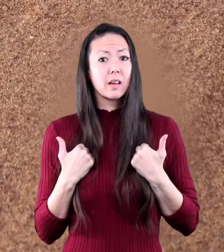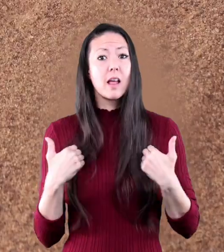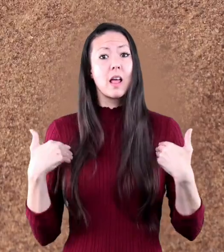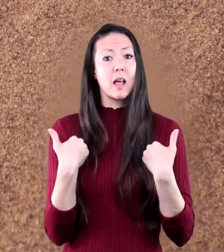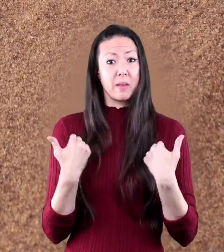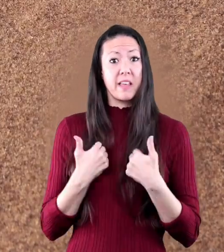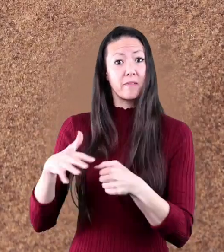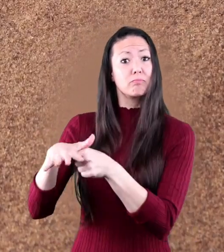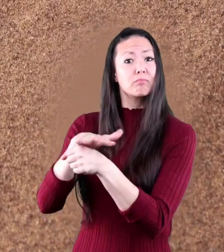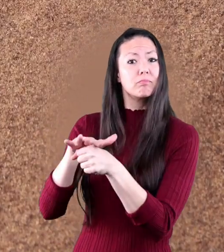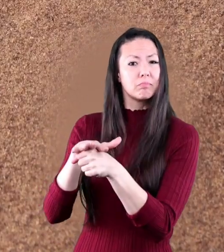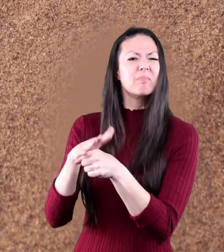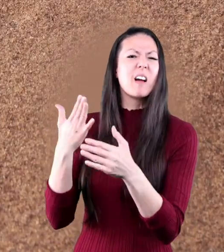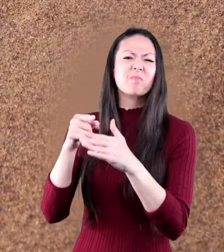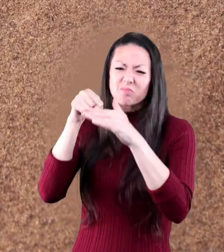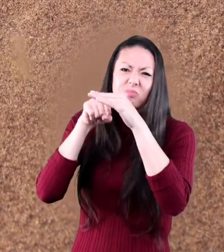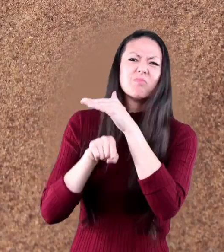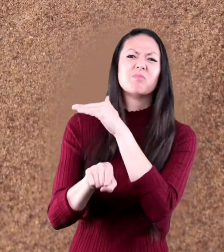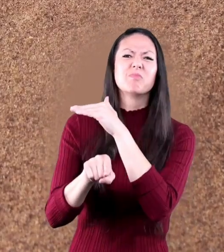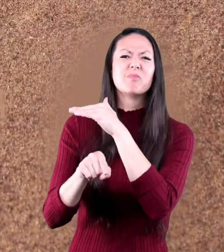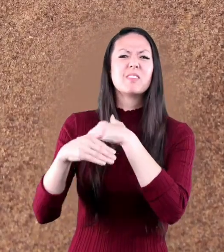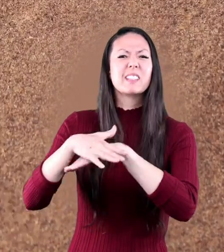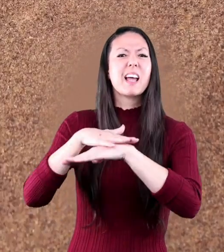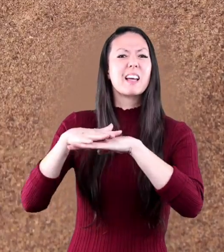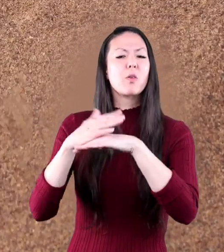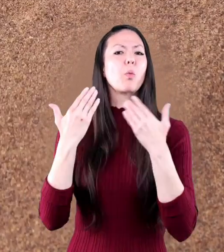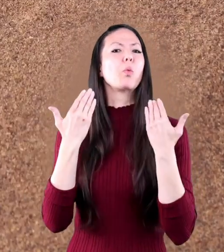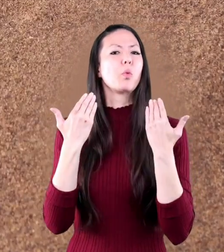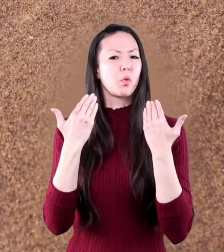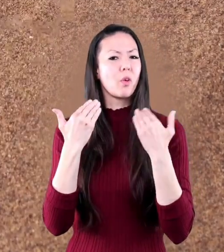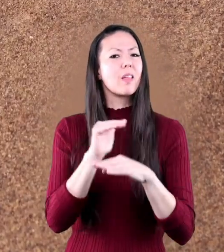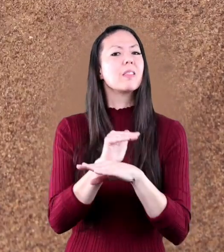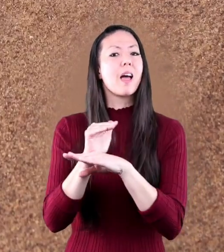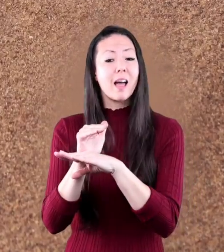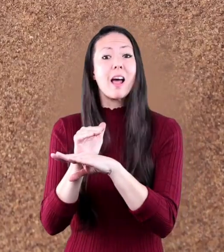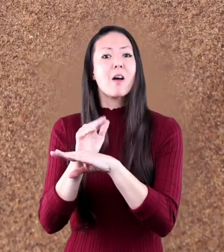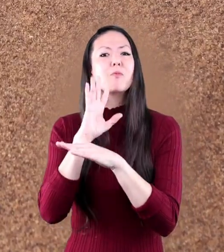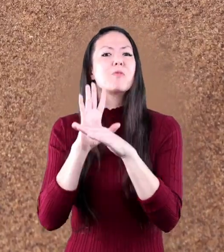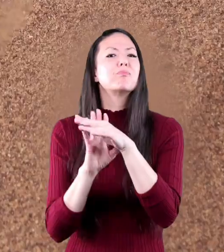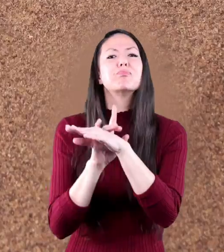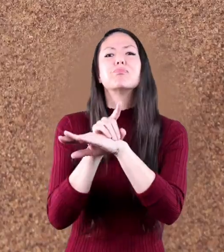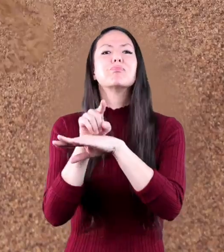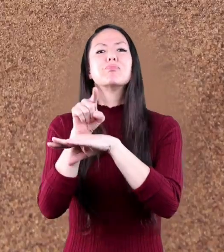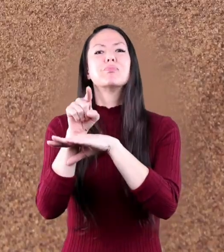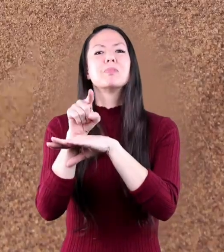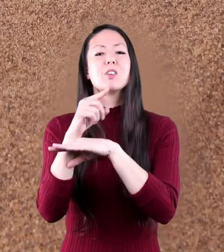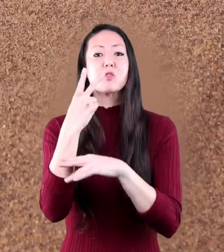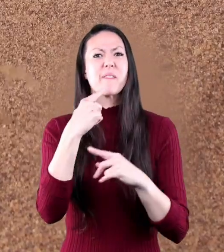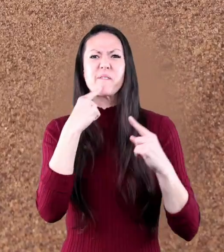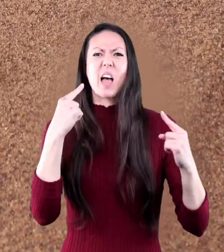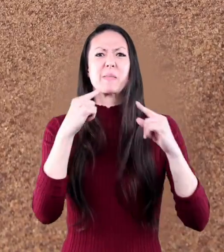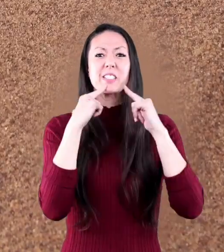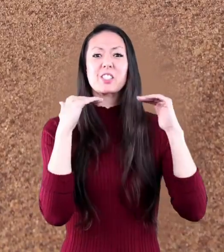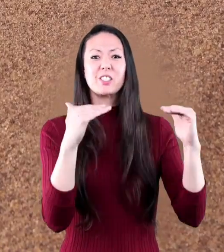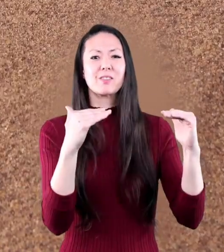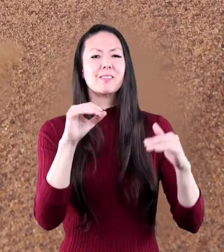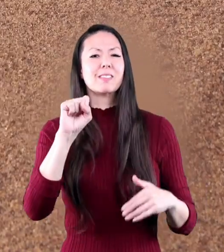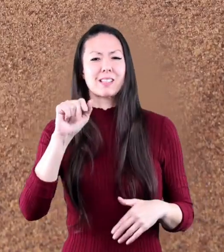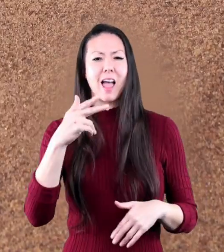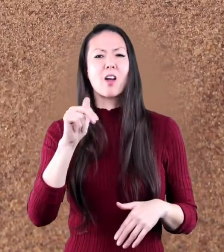animals that live there might burrow to avoid heat and come out at night when it's cooler two famous deserts are